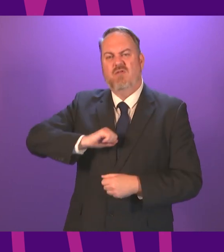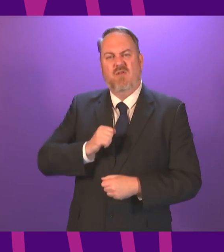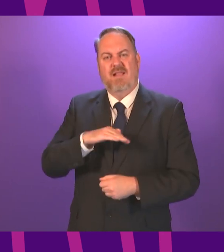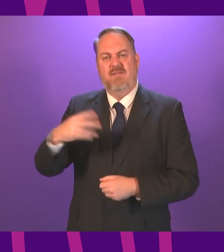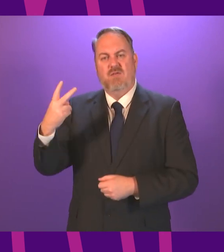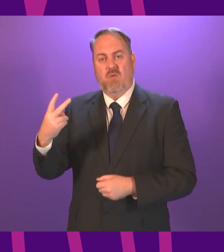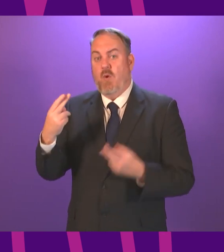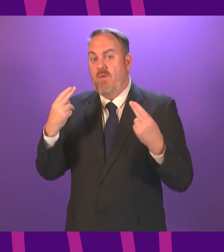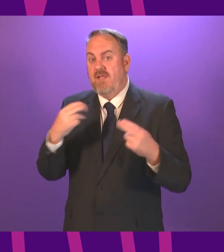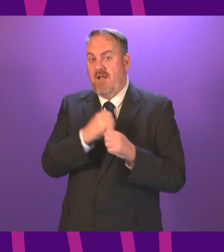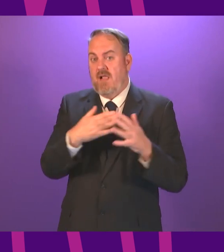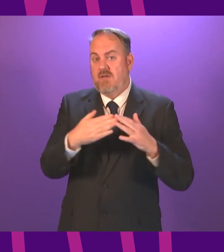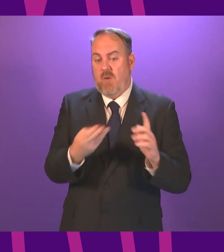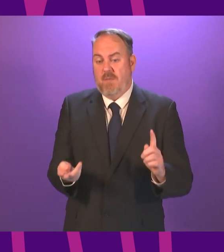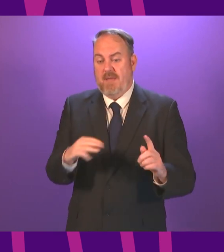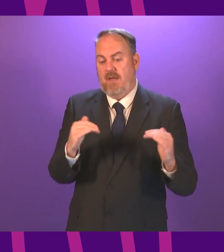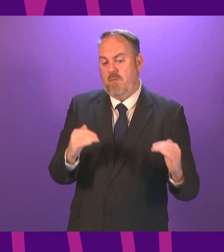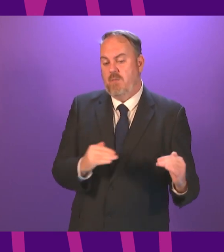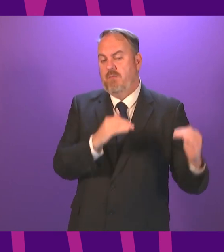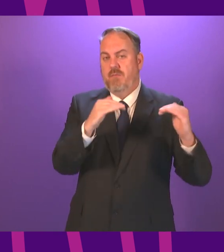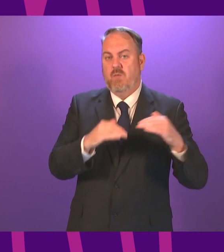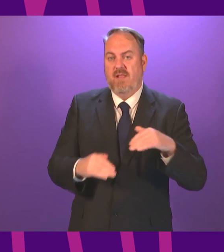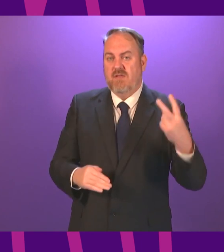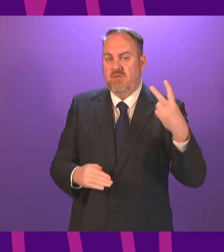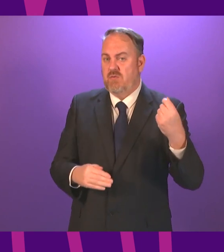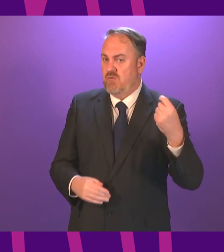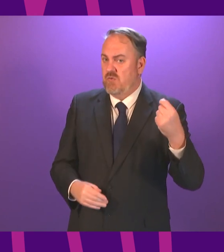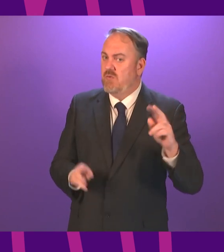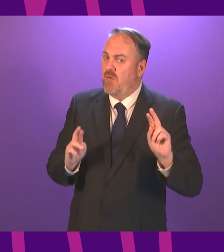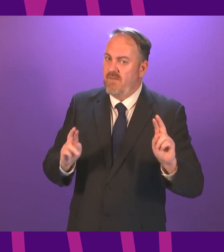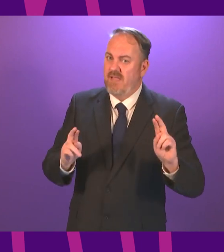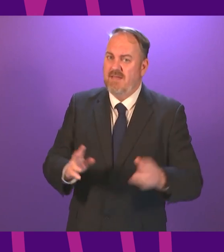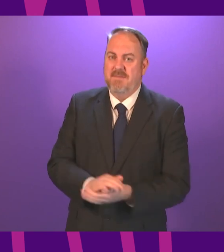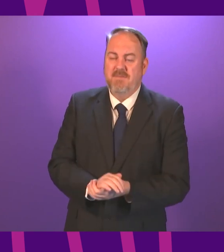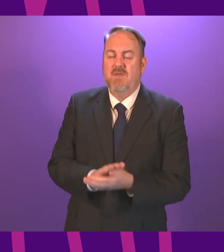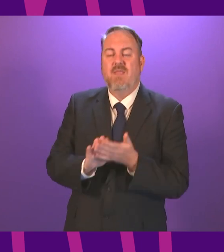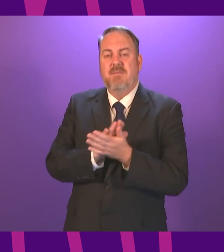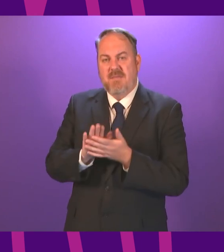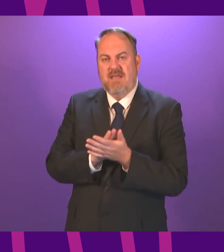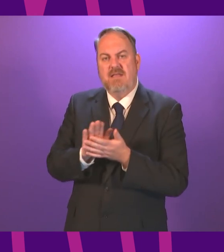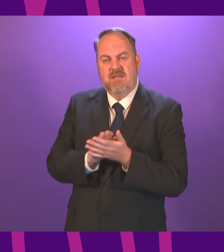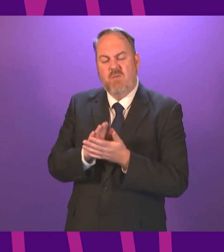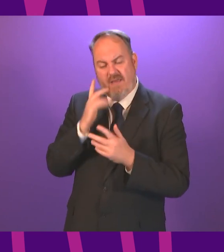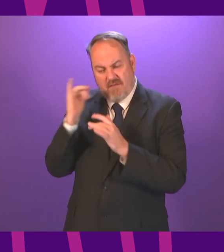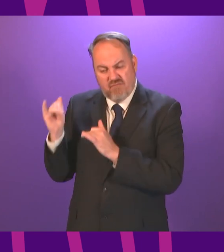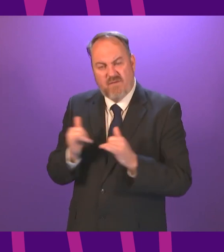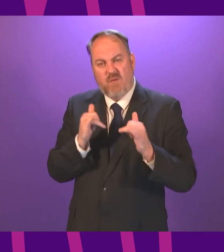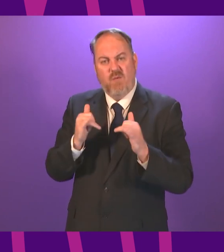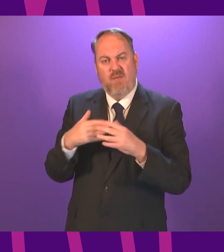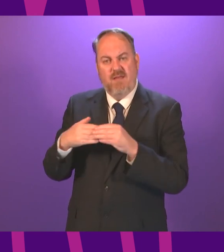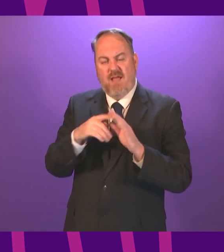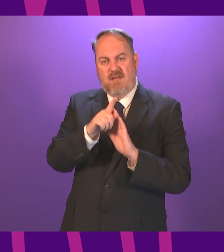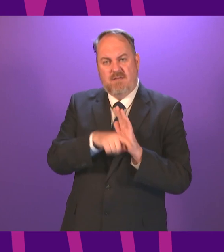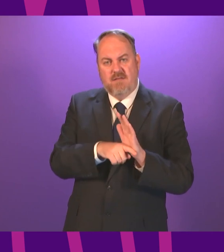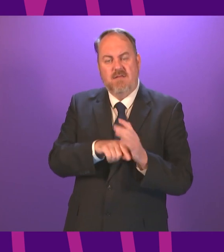the case too much longer but I do feel there is less willingness to follow the guidance as times go by people are travelling into